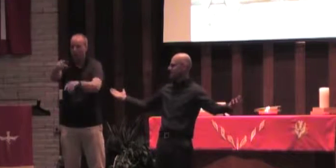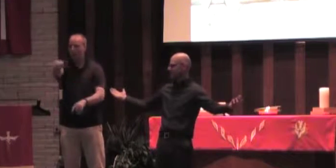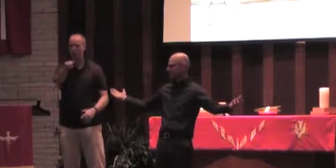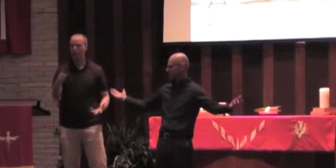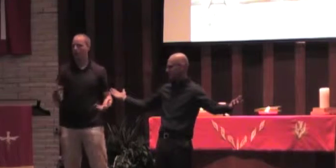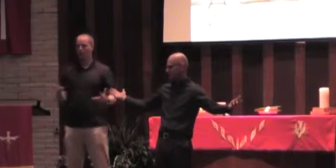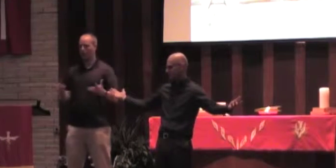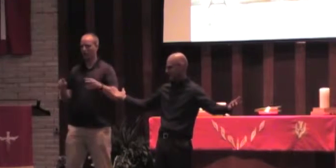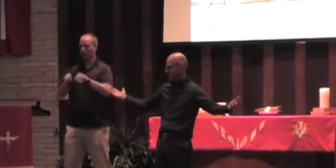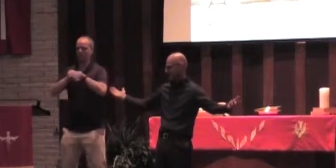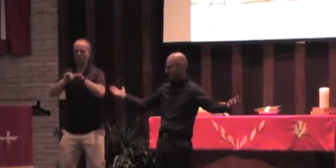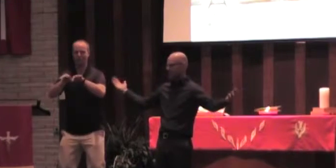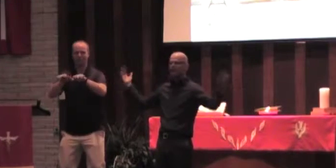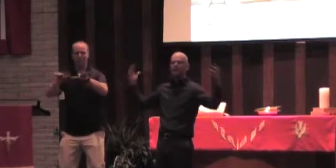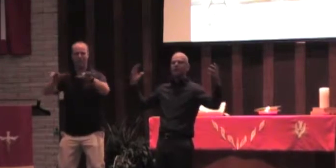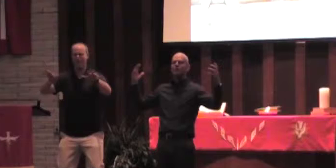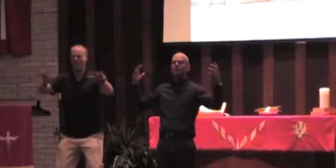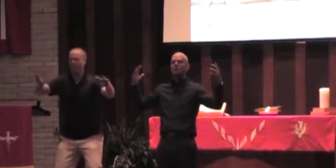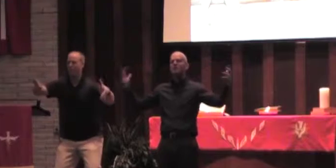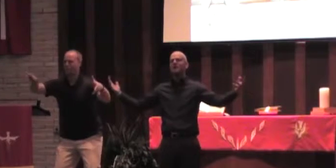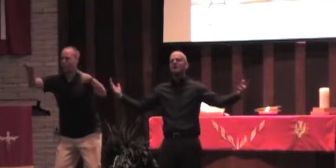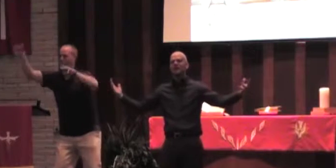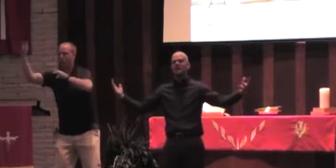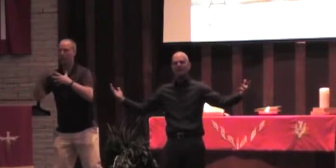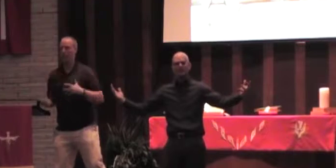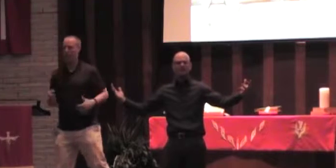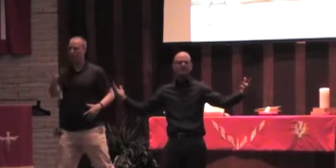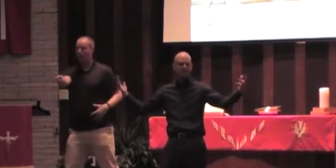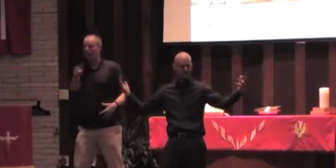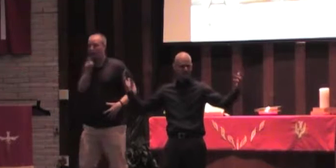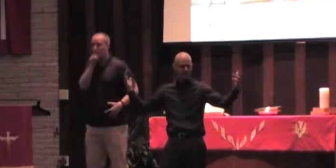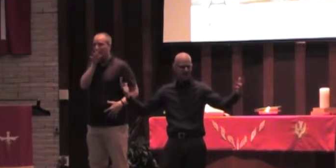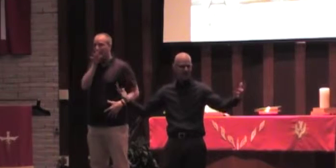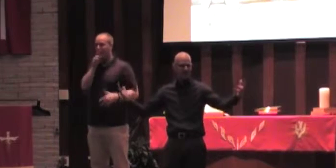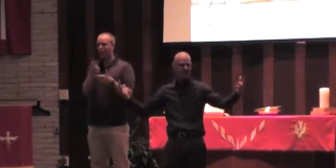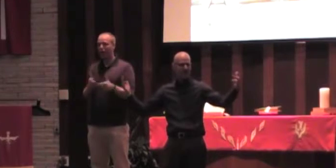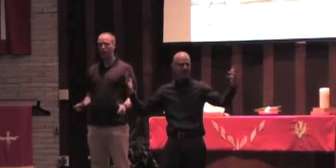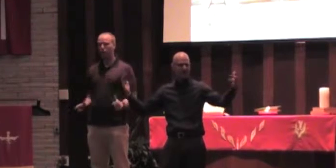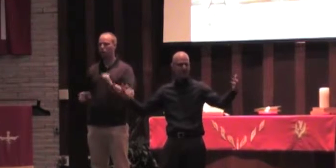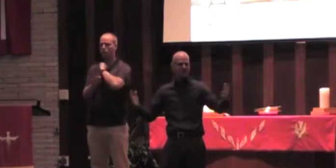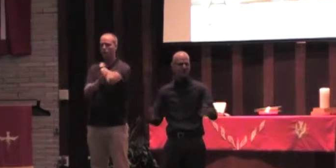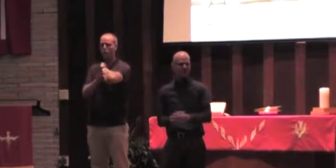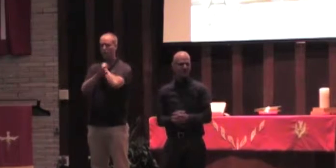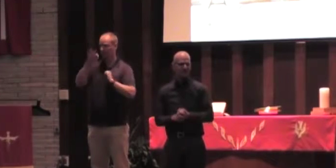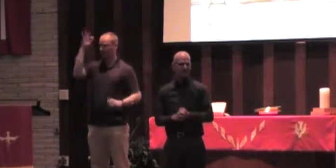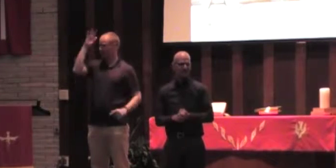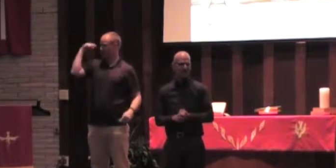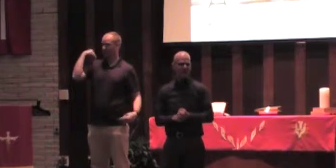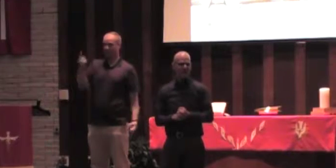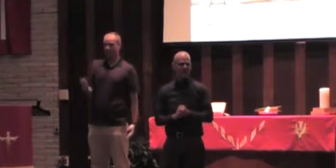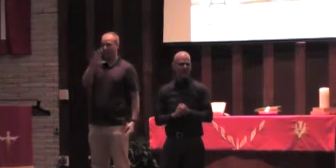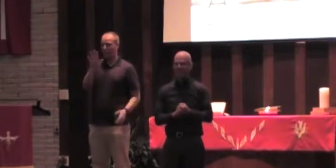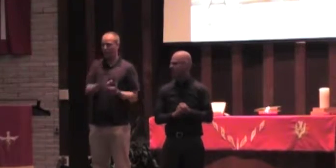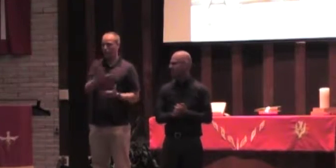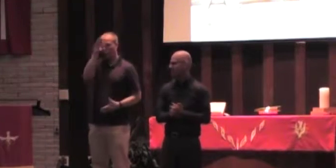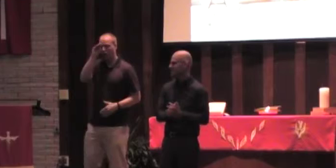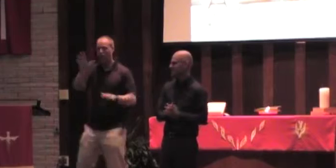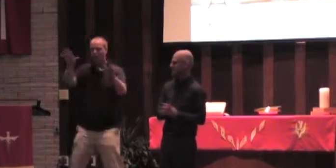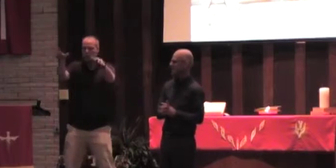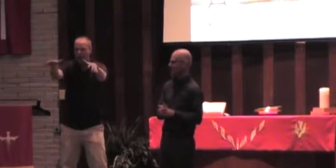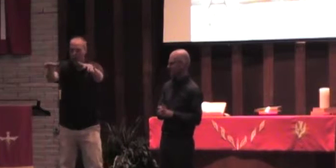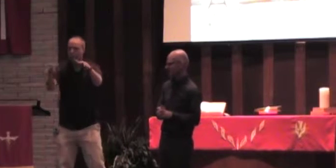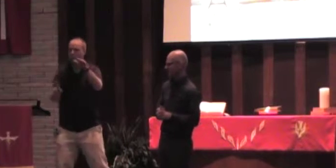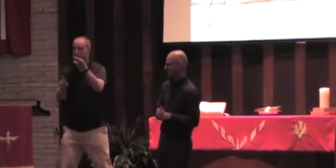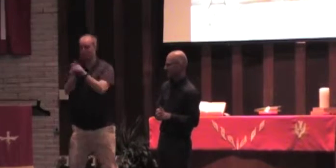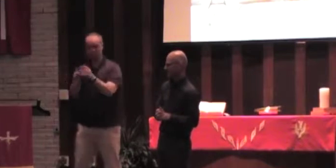crazy stuff starts happening. These guys start speaking in languages they have never understood. I wonder if they